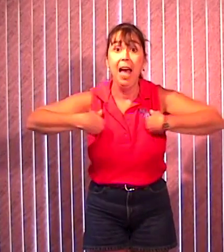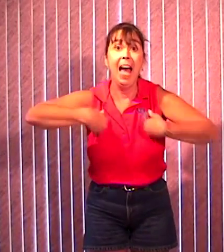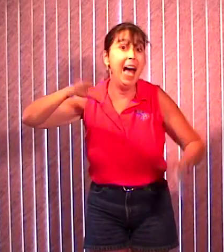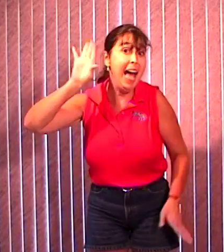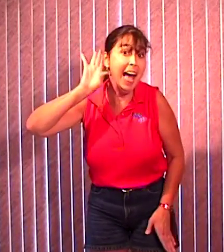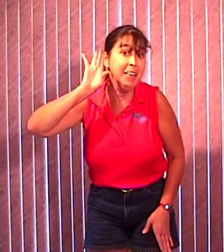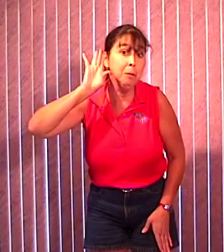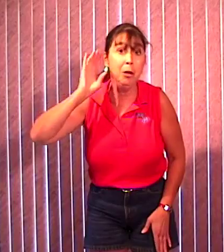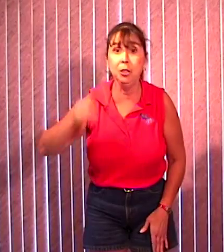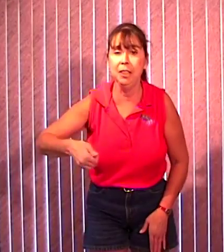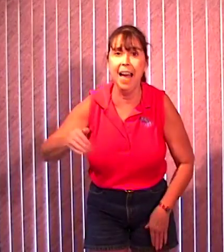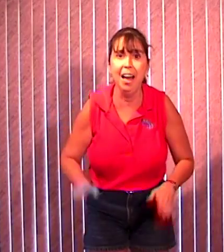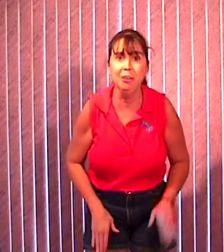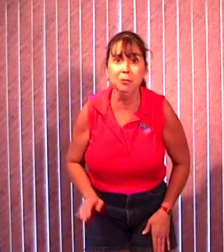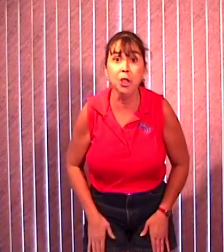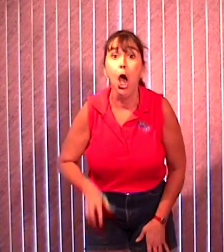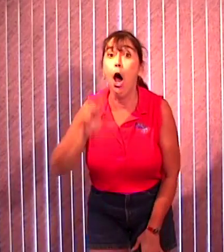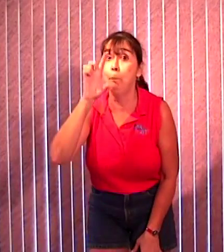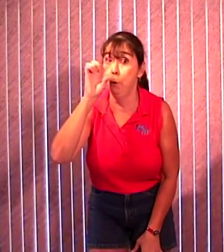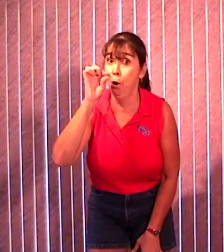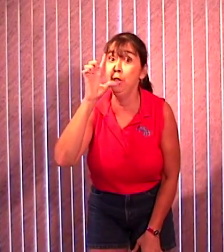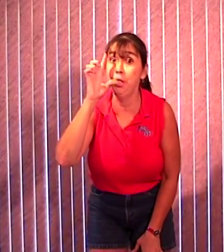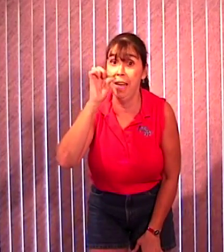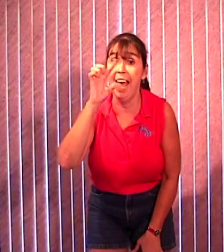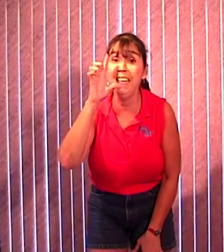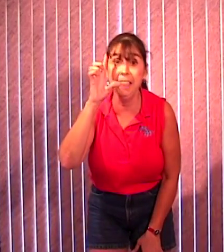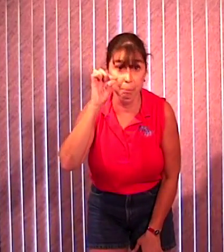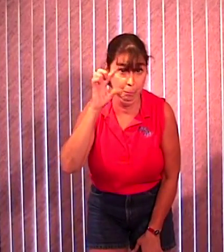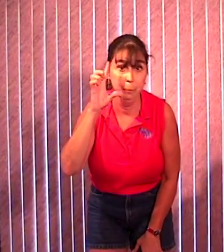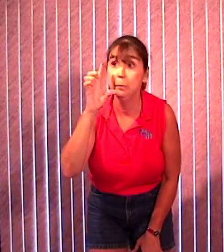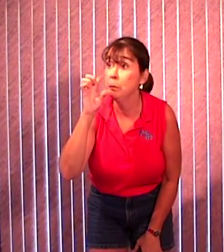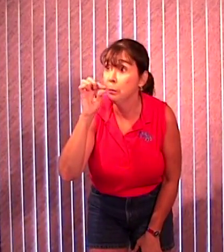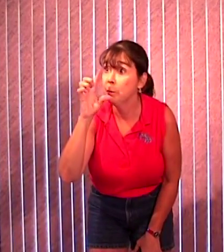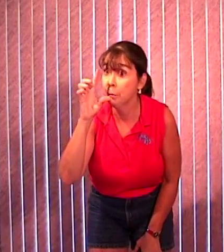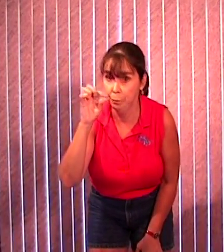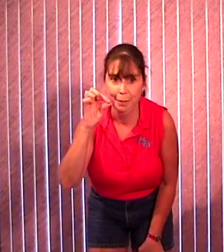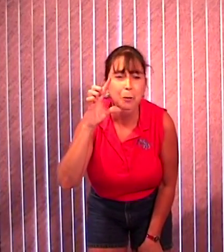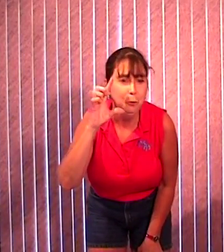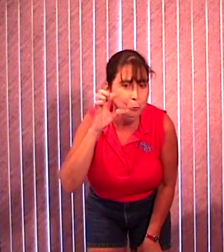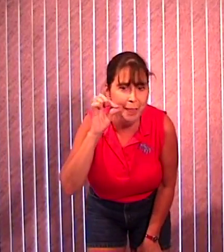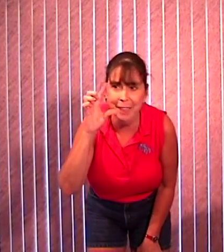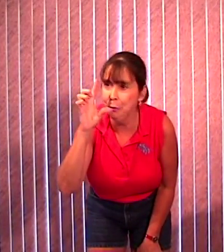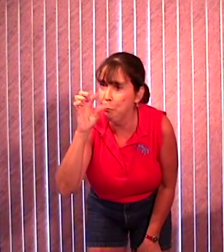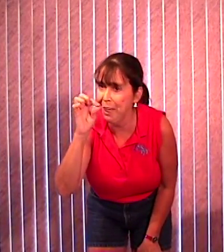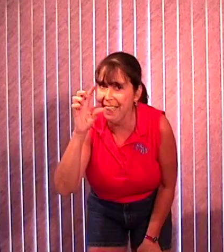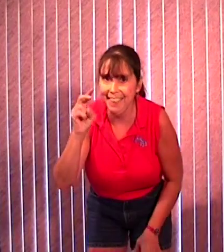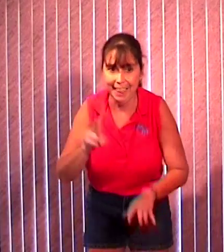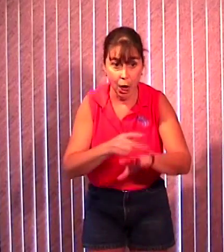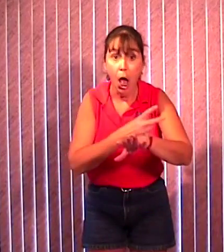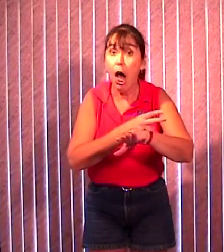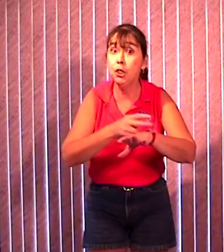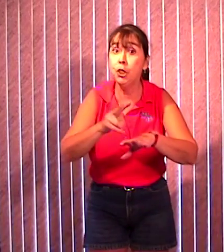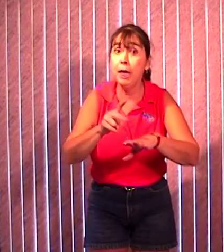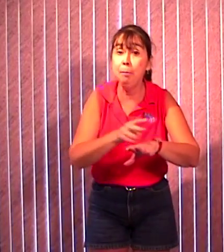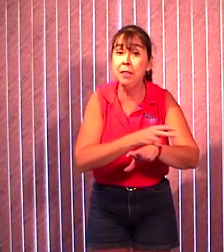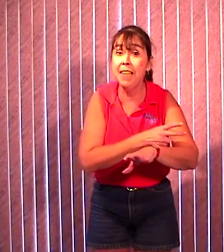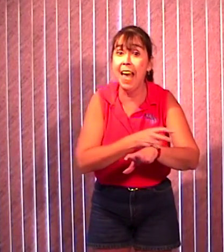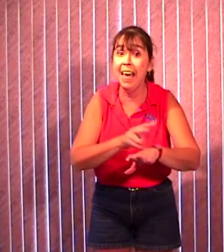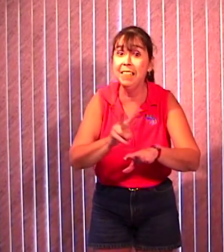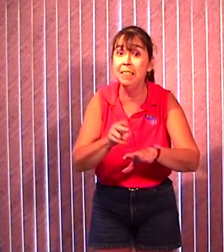animal sounds. A bird says tweet tweet tweet tweet. A sheep says